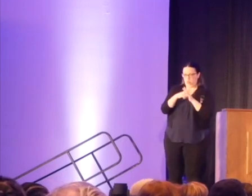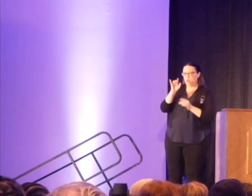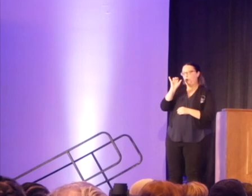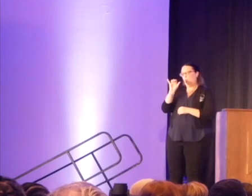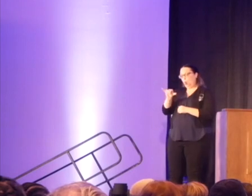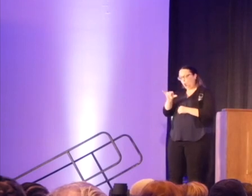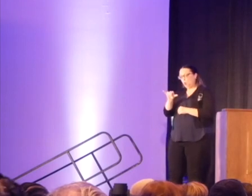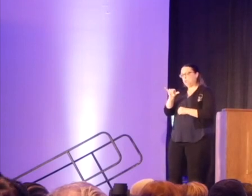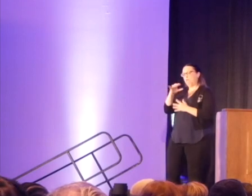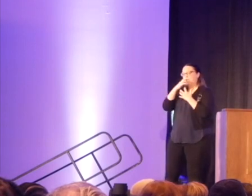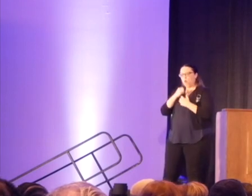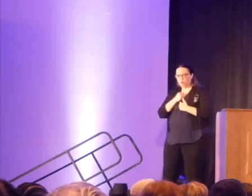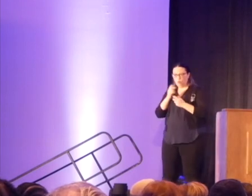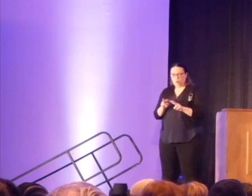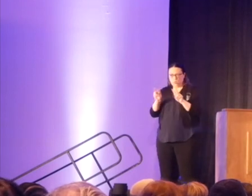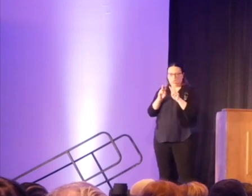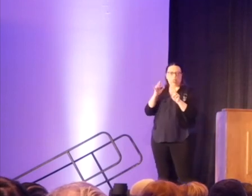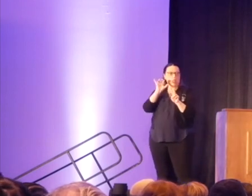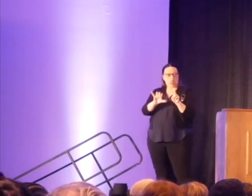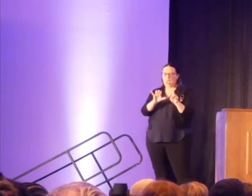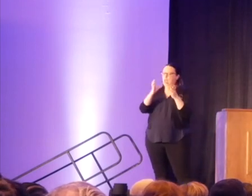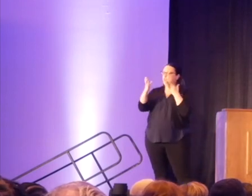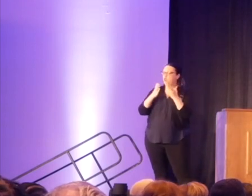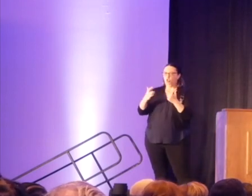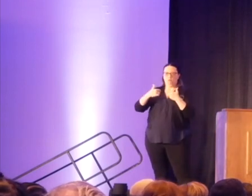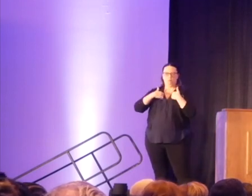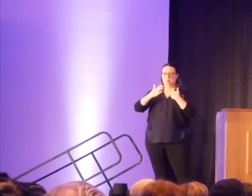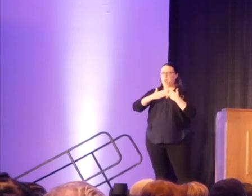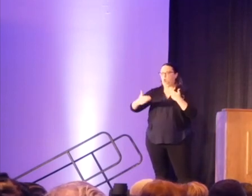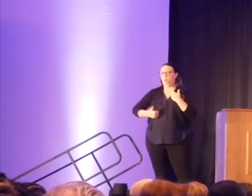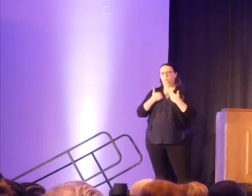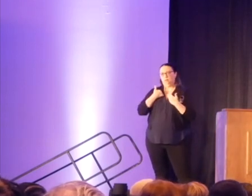they have served me every area of life.